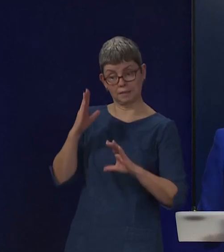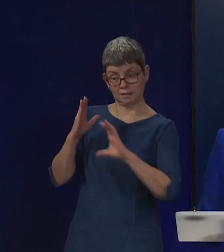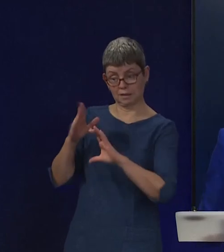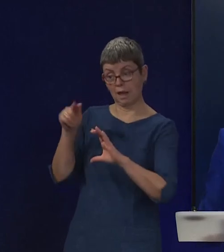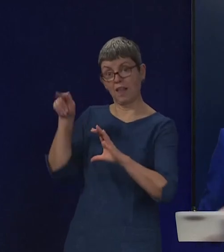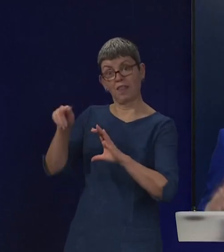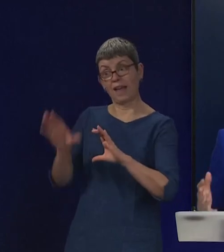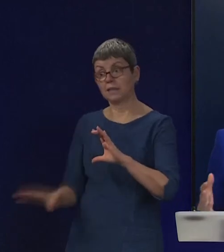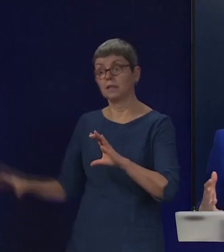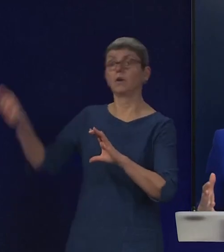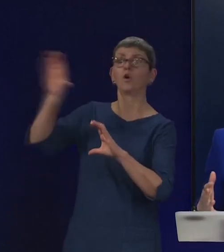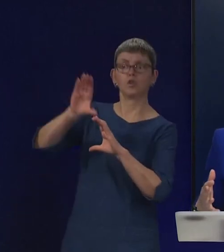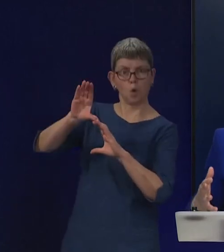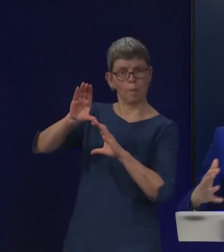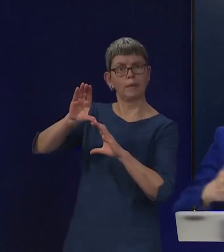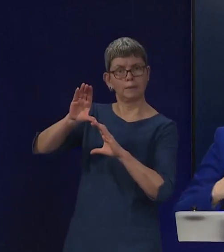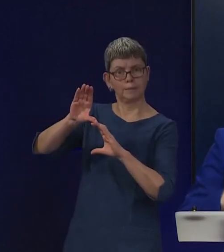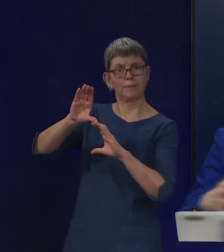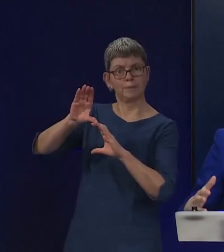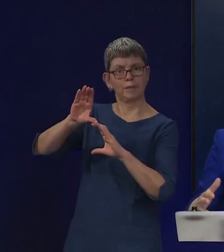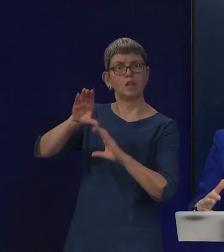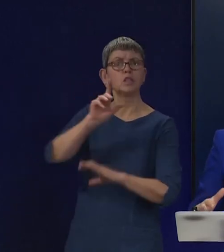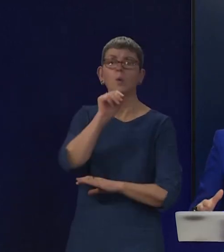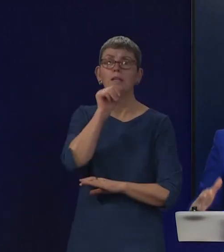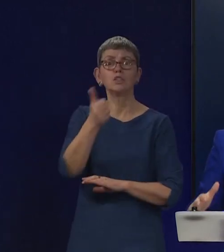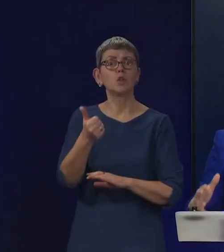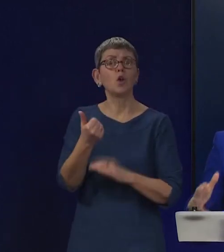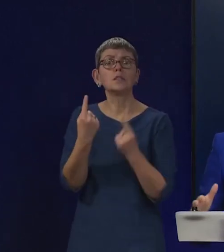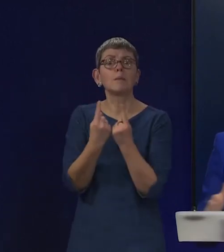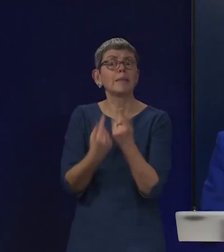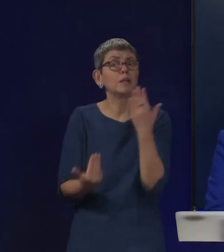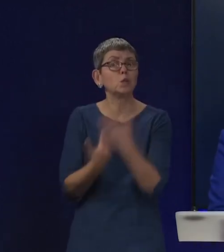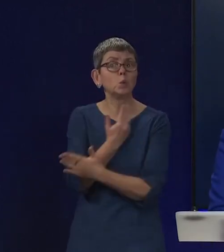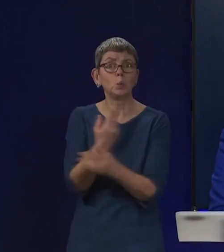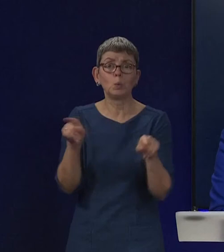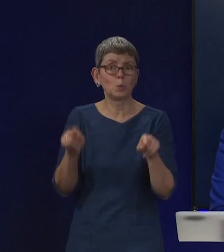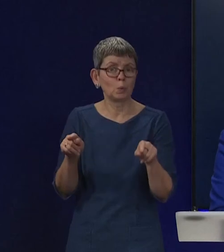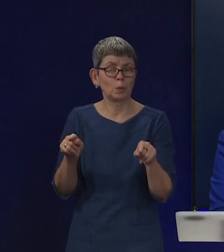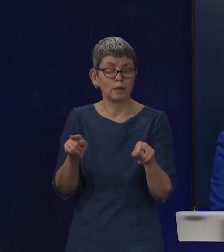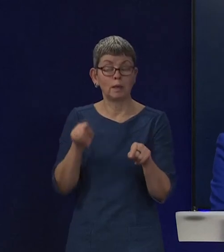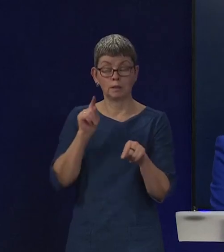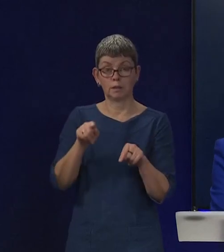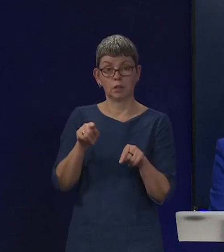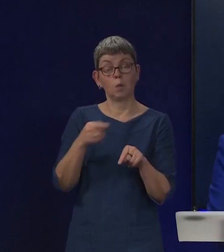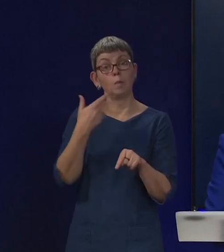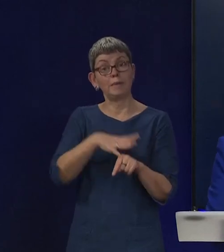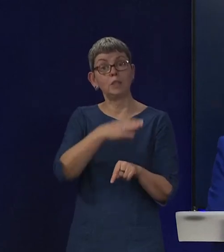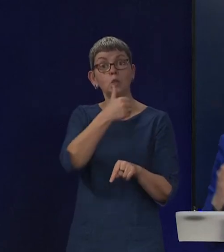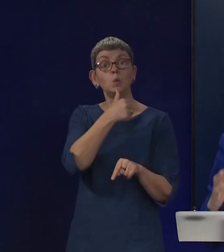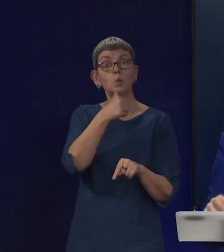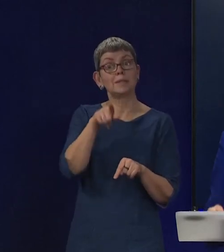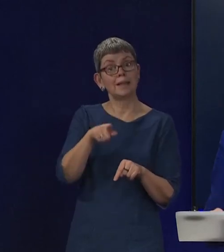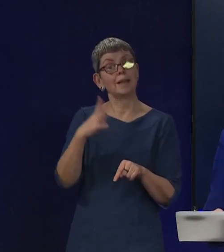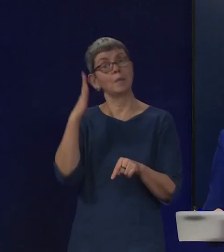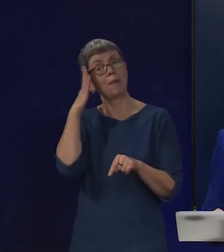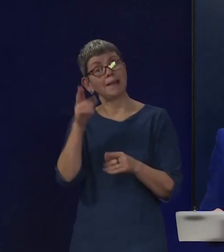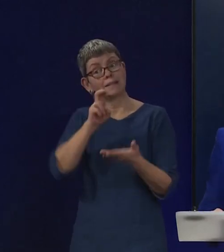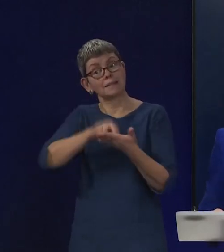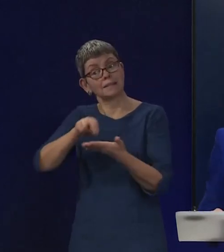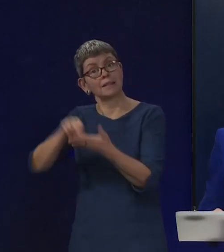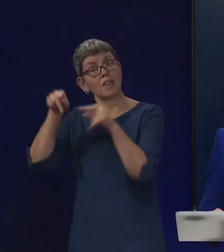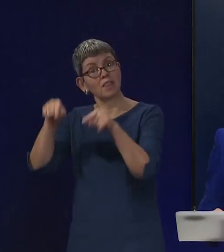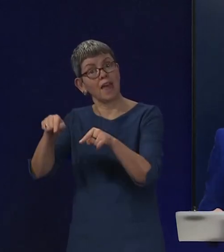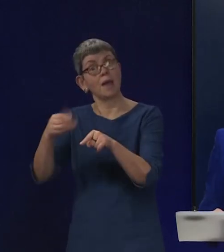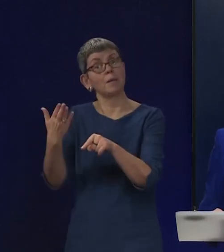in care homes. again, this is not something that is completely new. This is something that has been used to help with current pressures